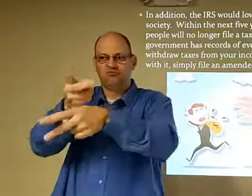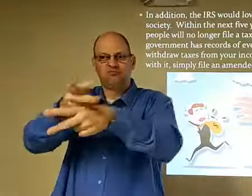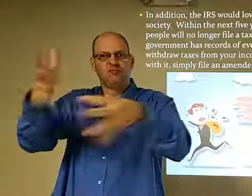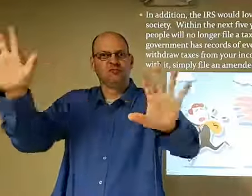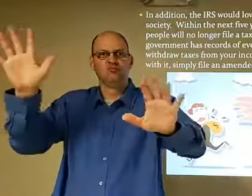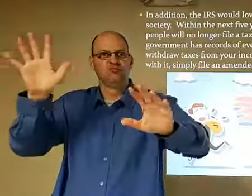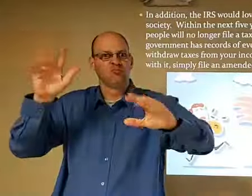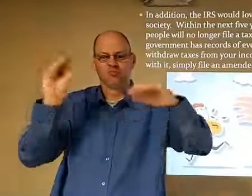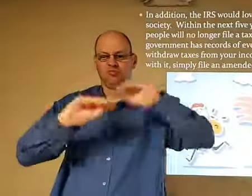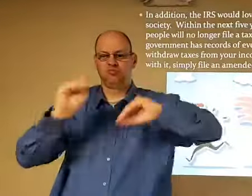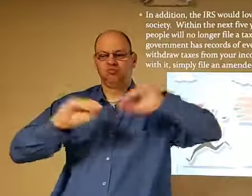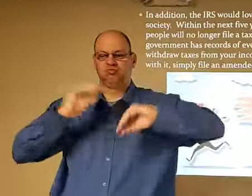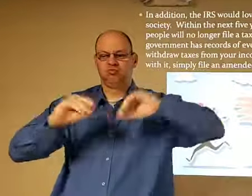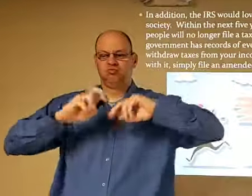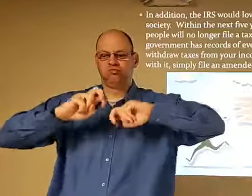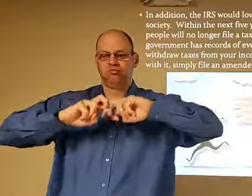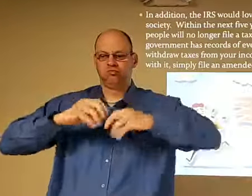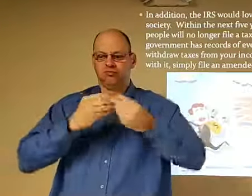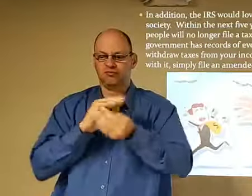You know, the system is taking care of it for you.